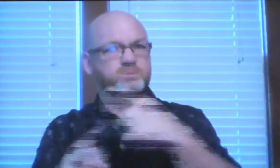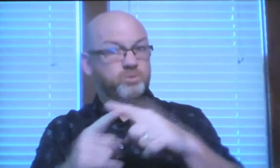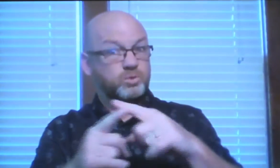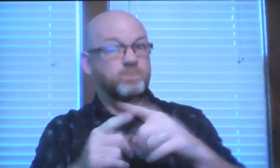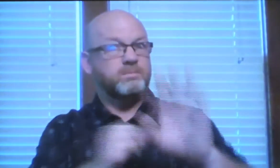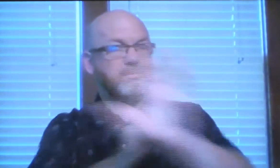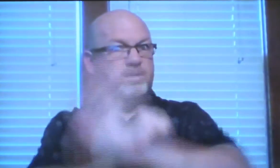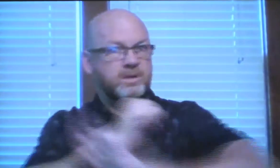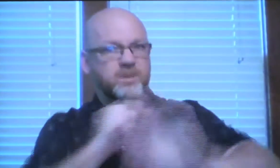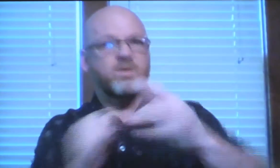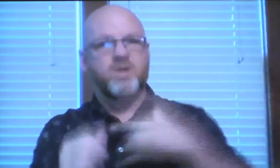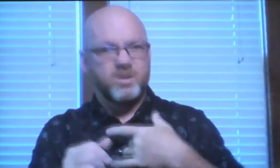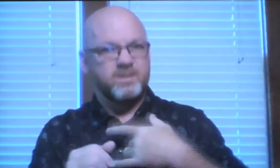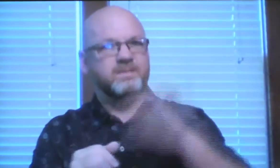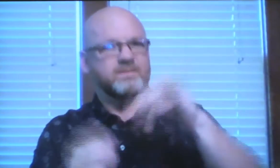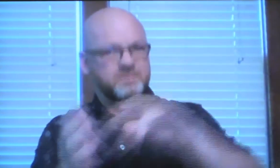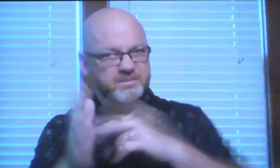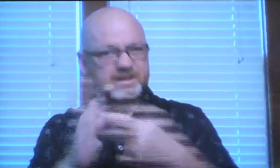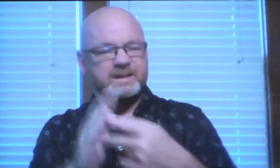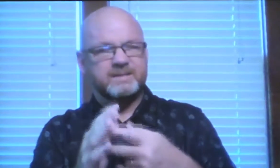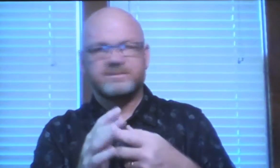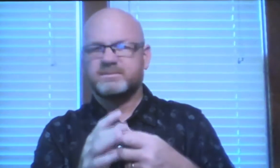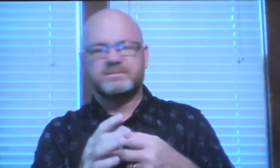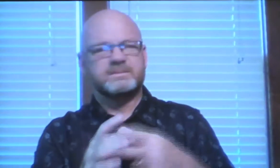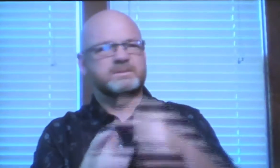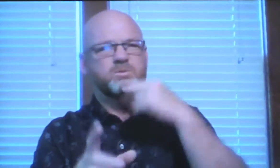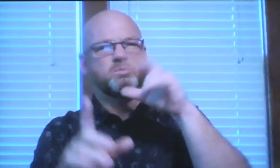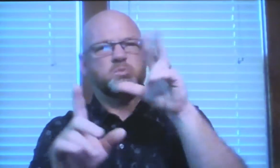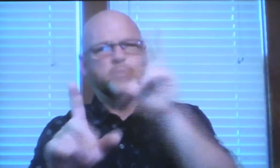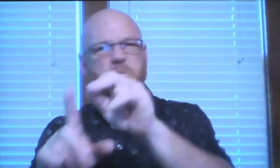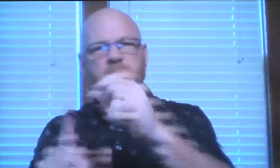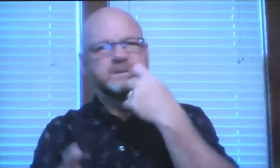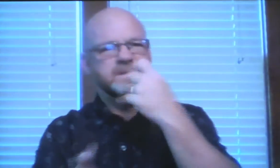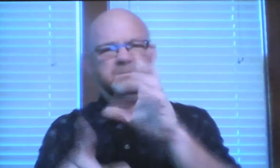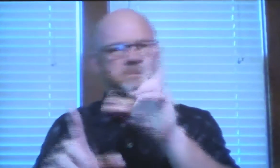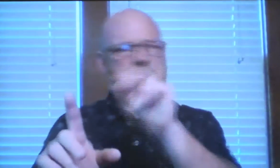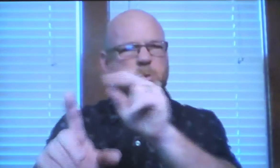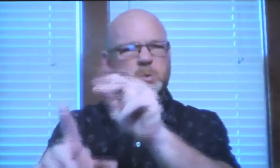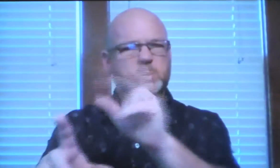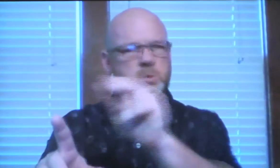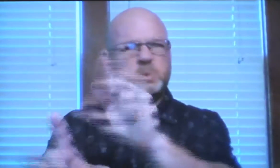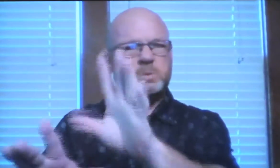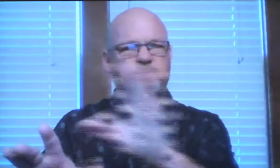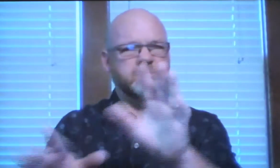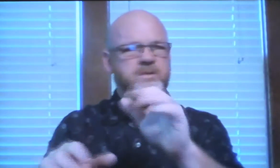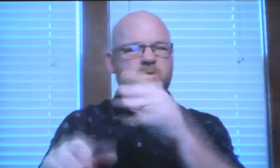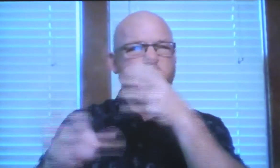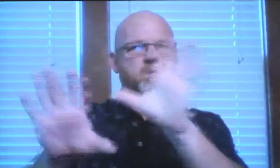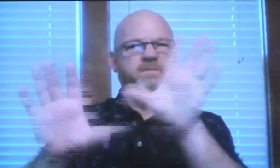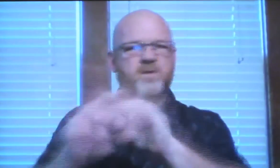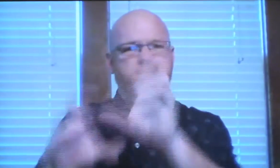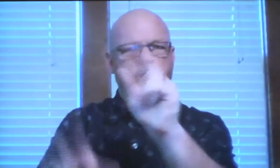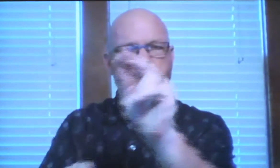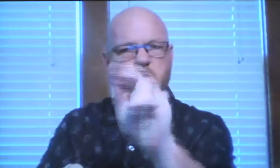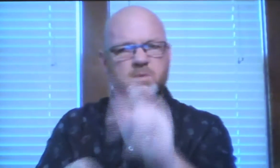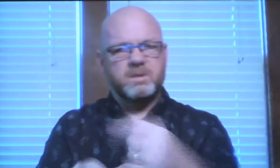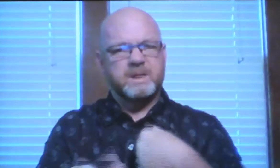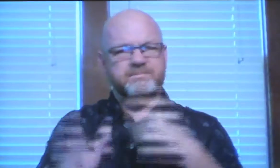When God says that we're to protect our heart, it means that we need to say,